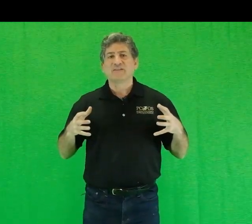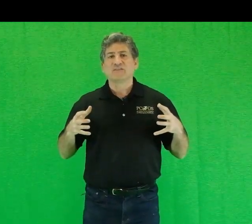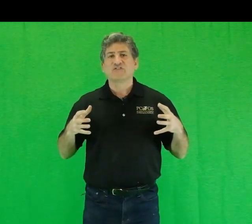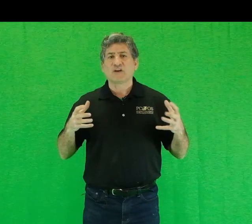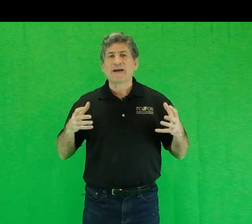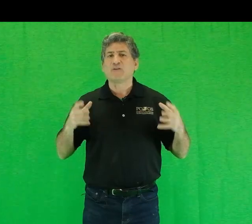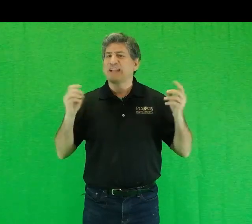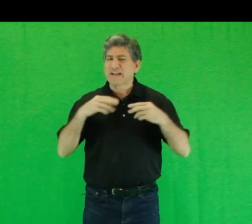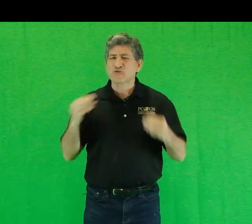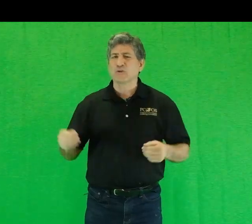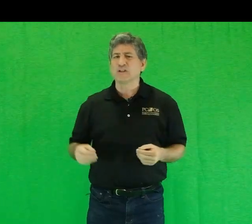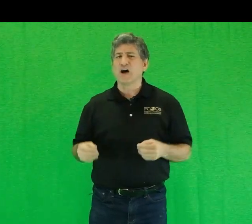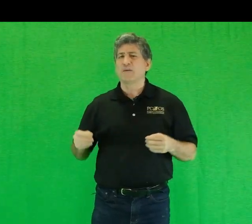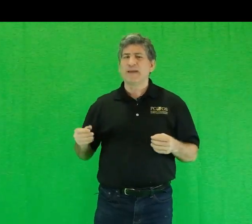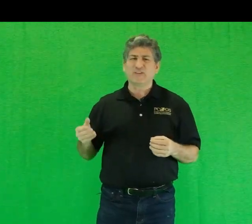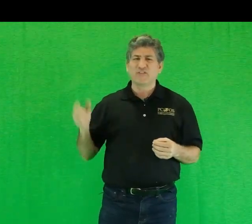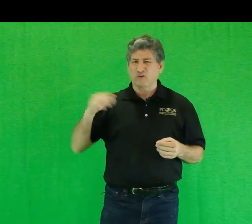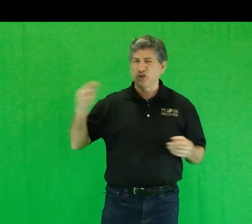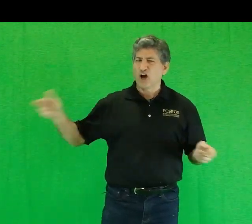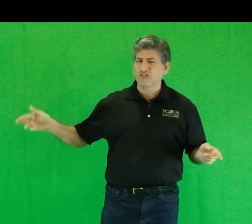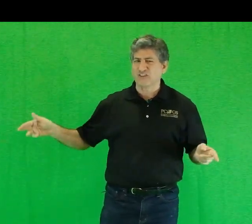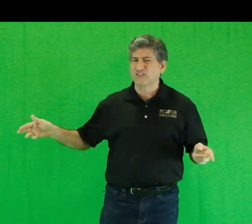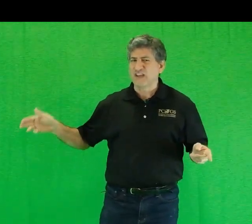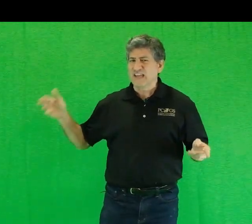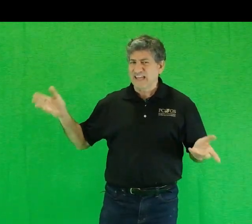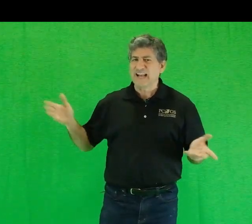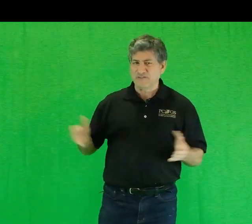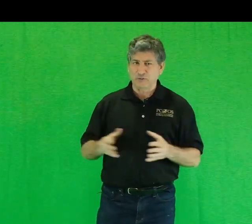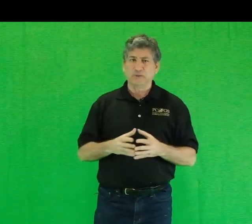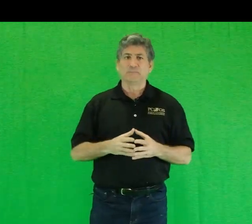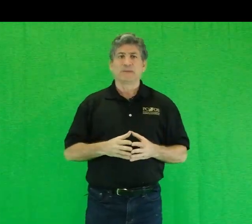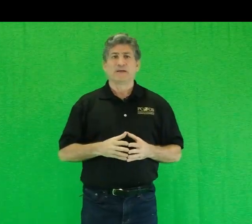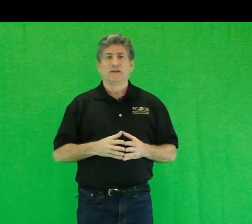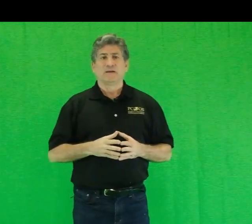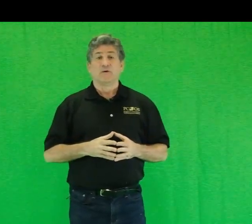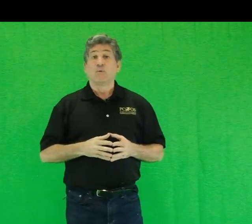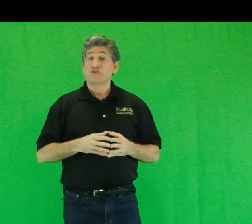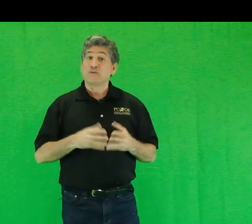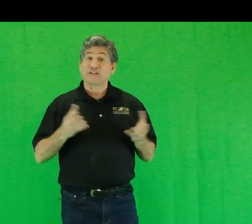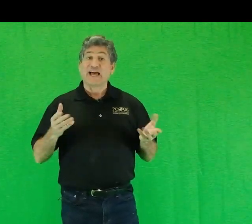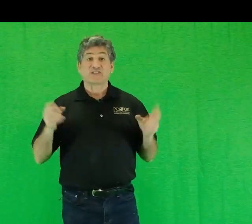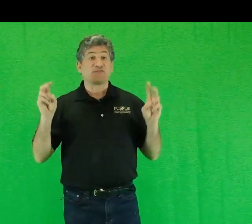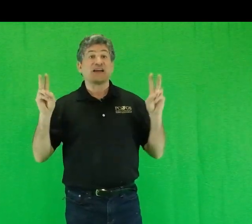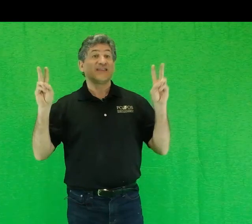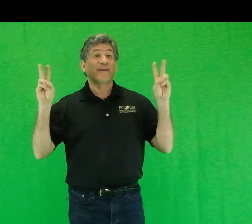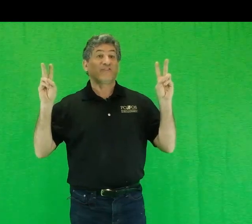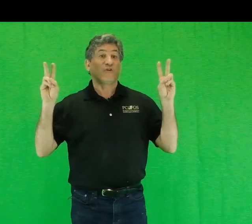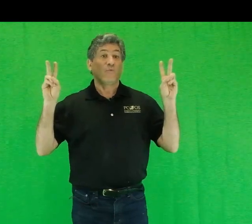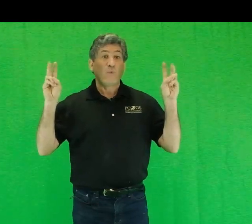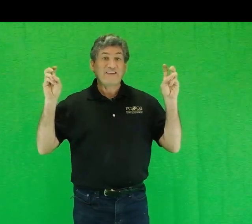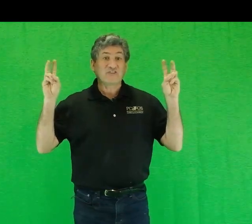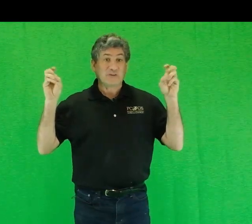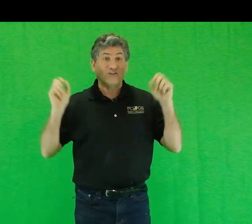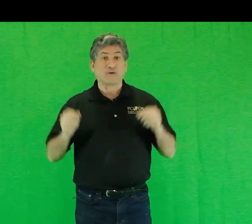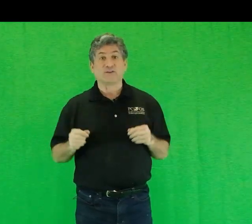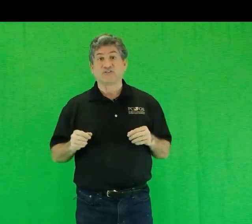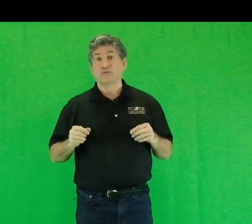somehow natural law makes their losses inevitable. Once we've classified them as waste materials whose